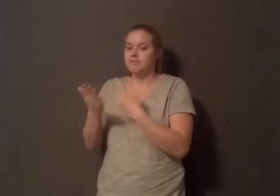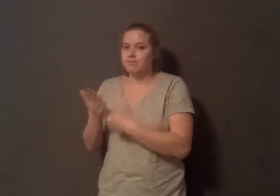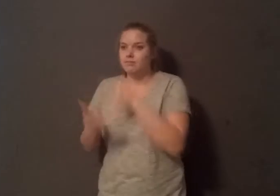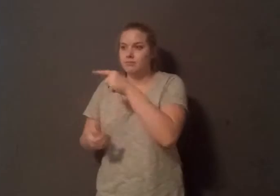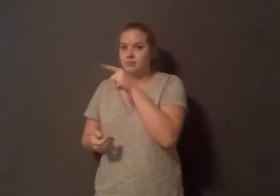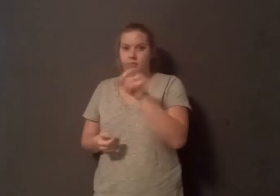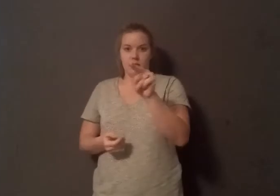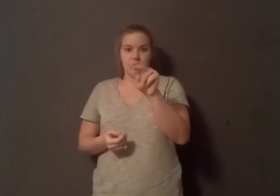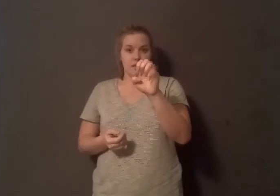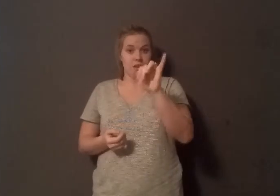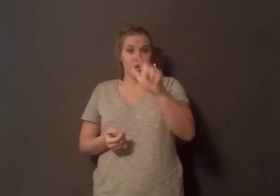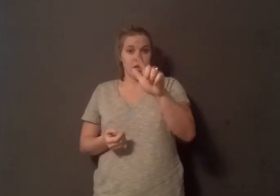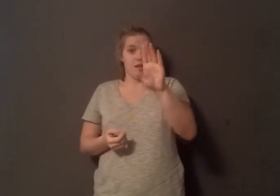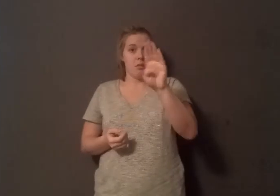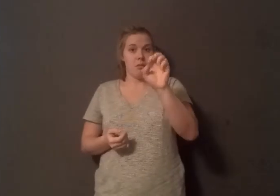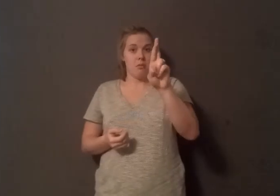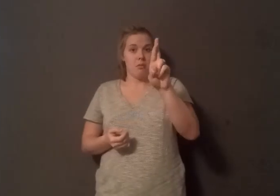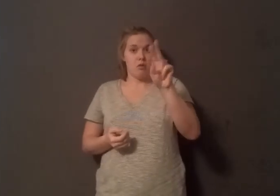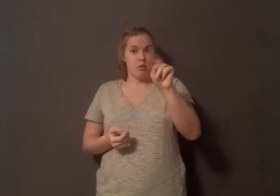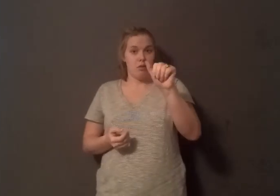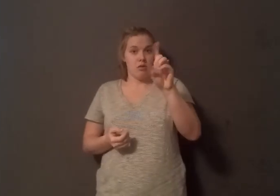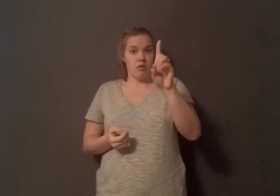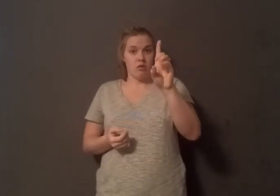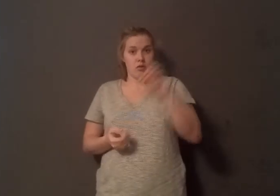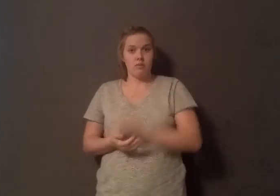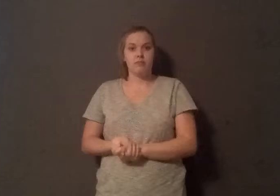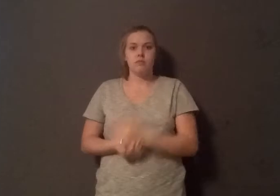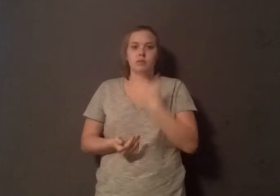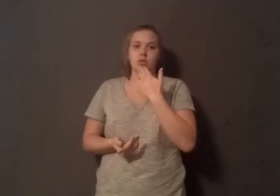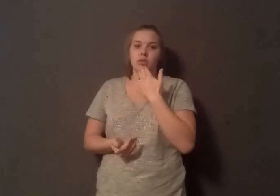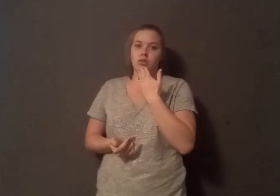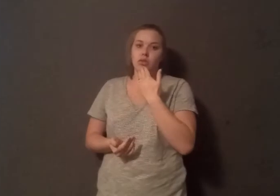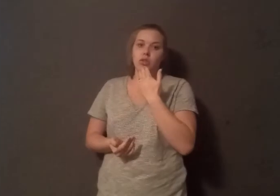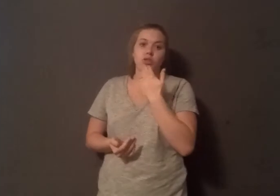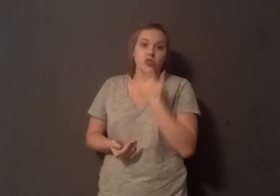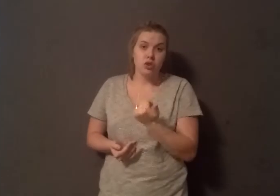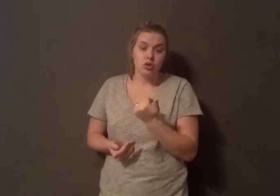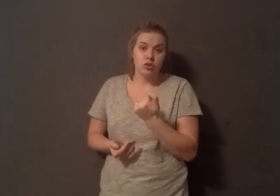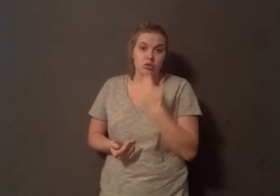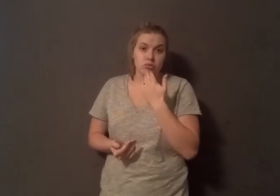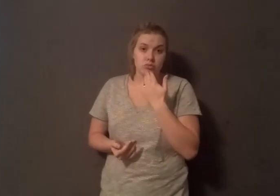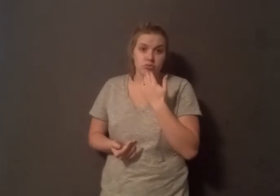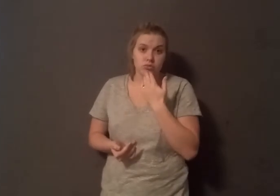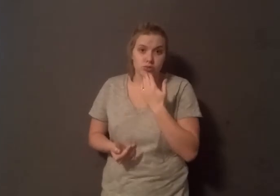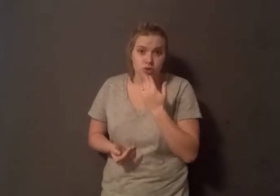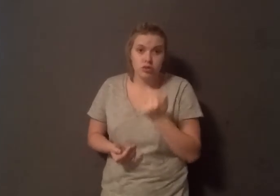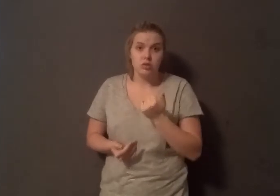Barnard. What role does sugar play in causing diabetes? It drives me crazy. Diabetes is not and never was